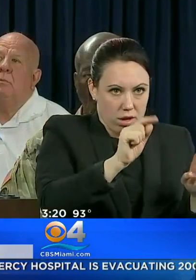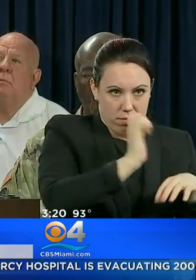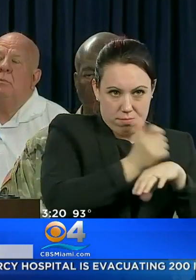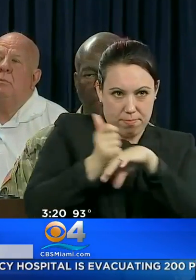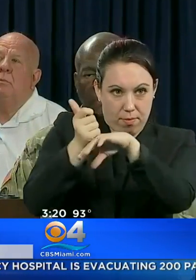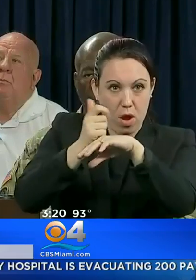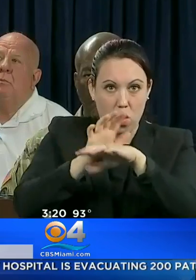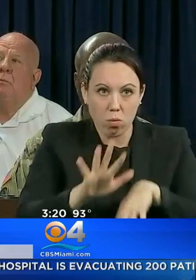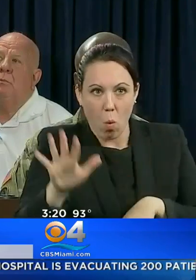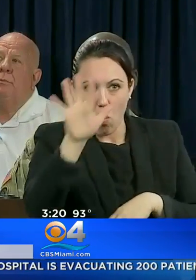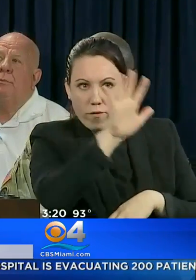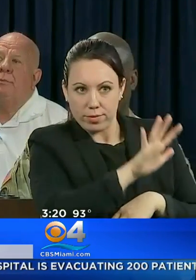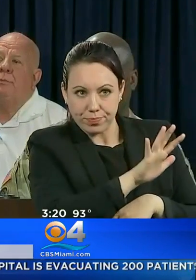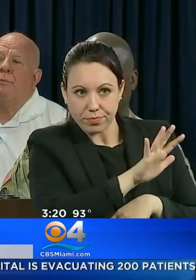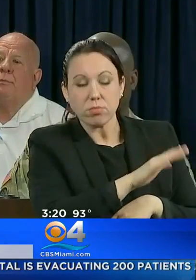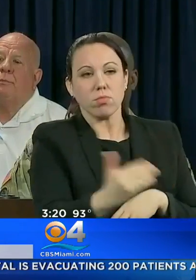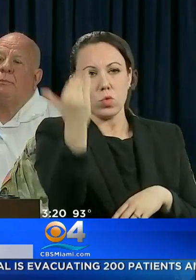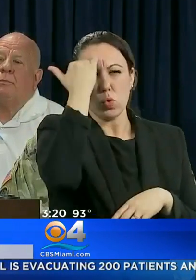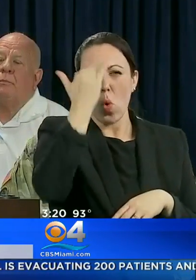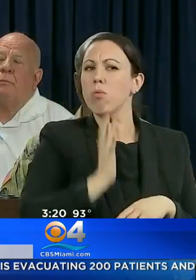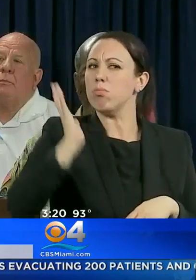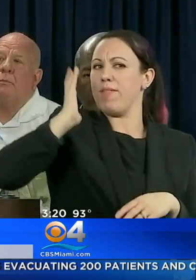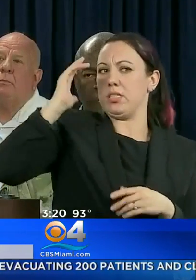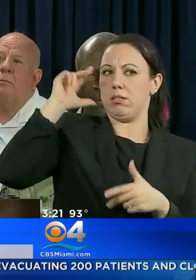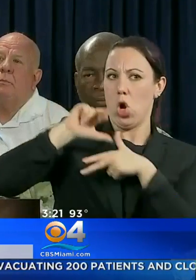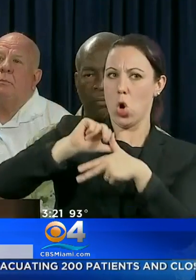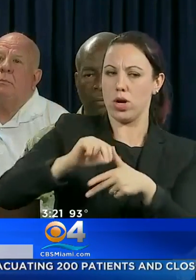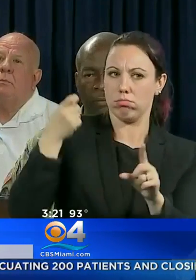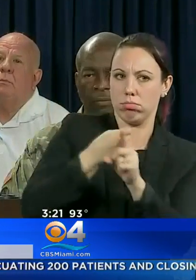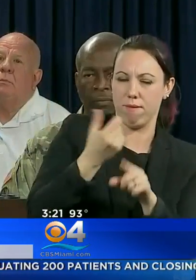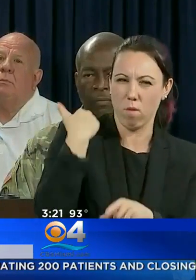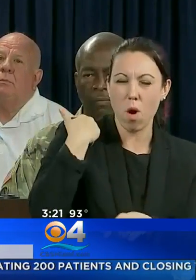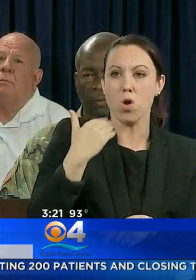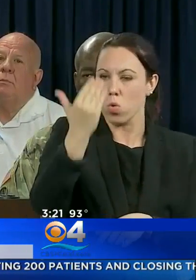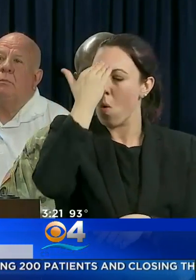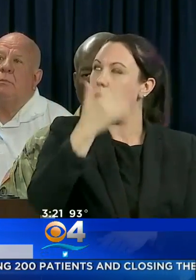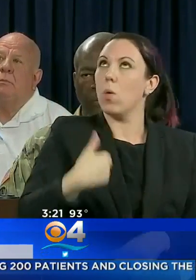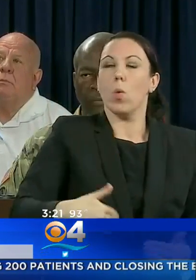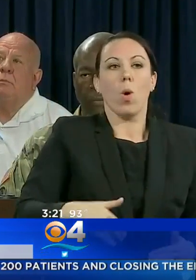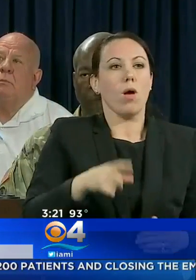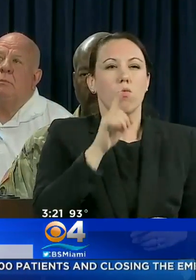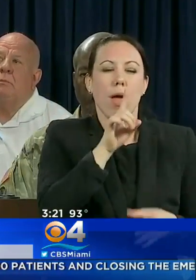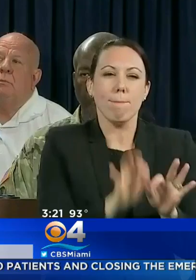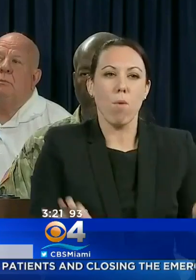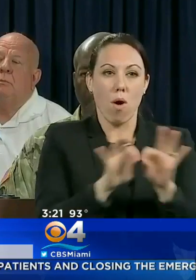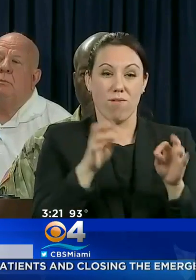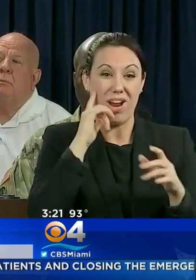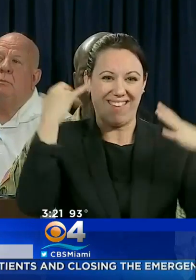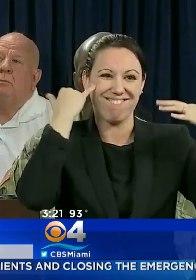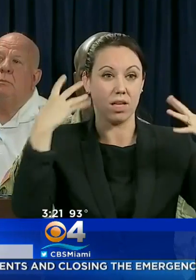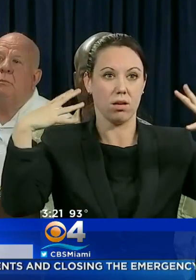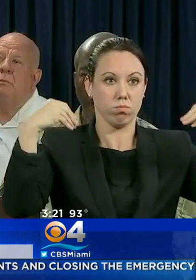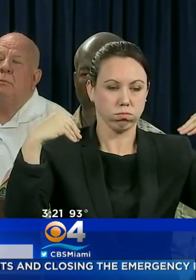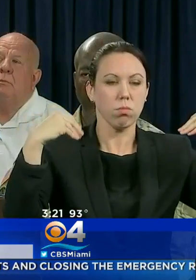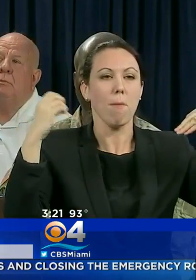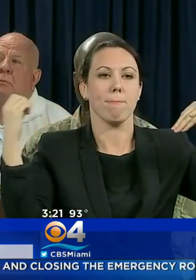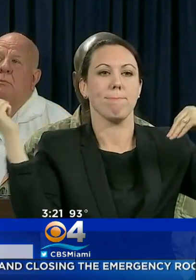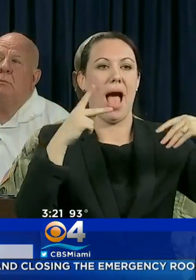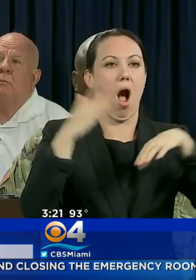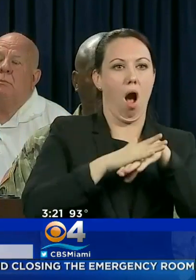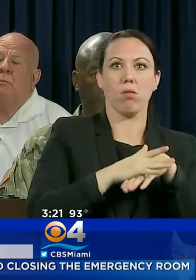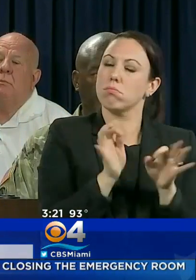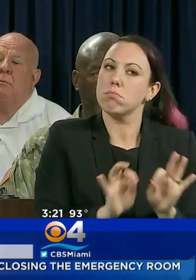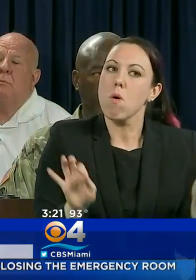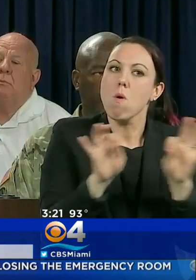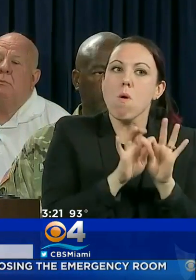NEIGHBORING STATES. WE KNOW FROM PREVIOUS STORMS HOW INCREDIBLY IMPORTANT IT IS FOR THE POWER TO BE RESTORED QUICKLY. FLORIDA POWER AND LIGHT